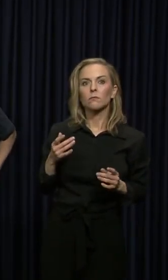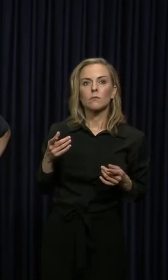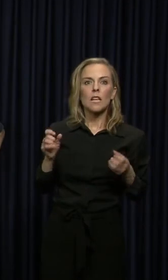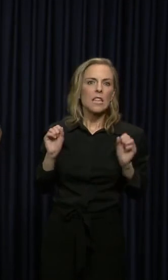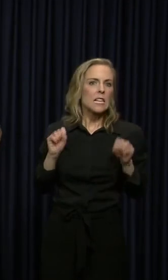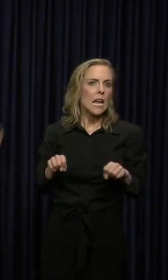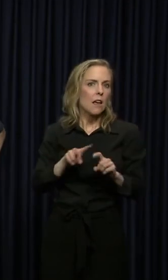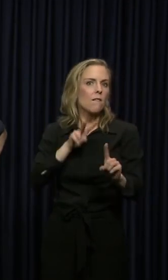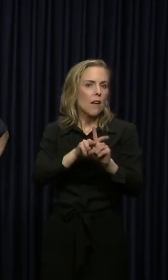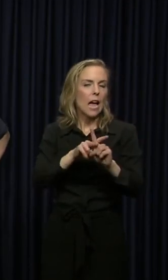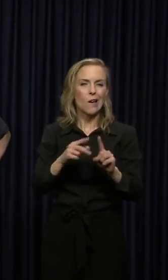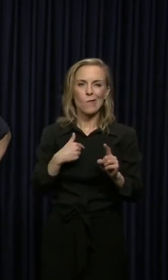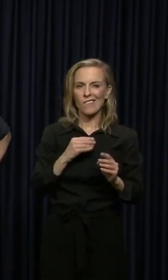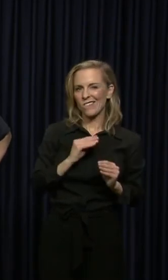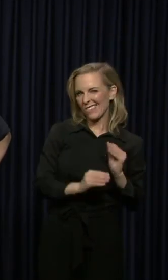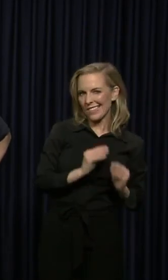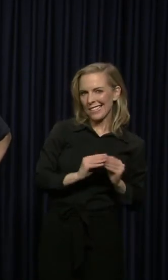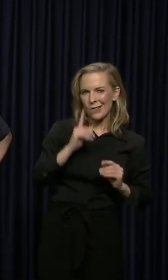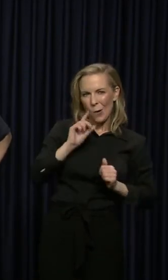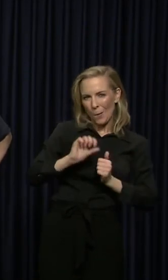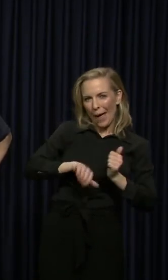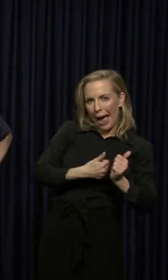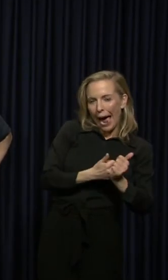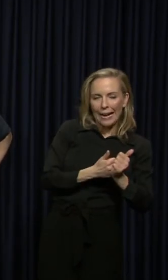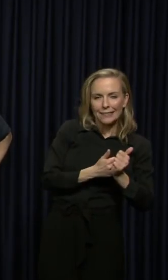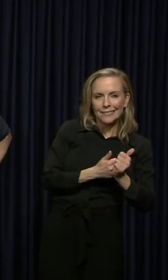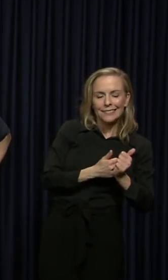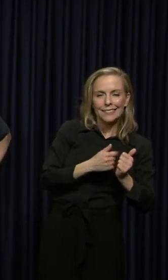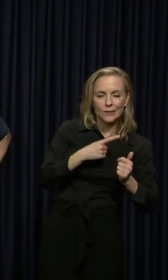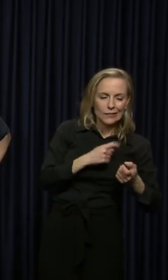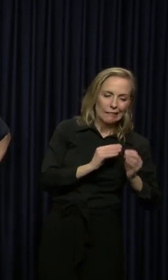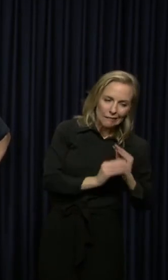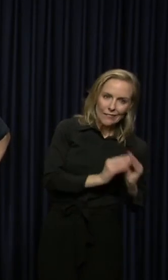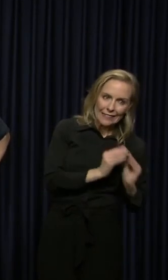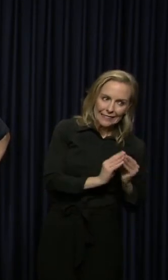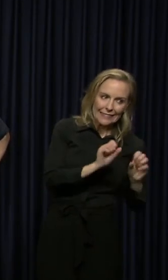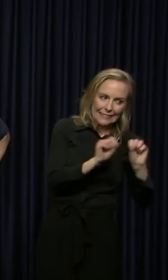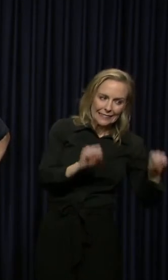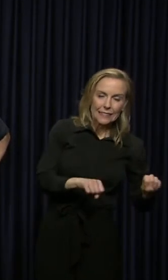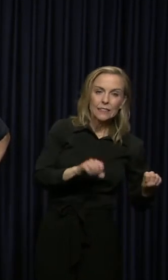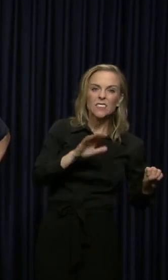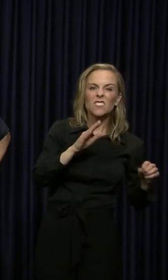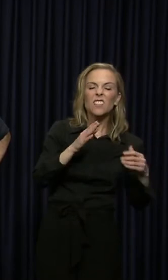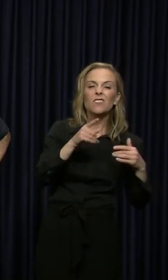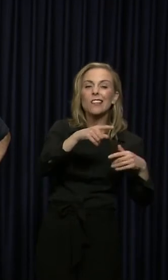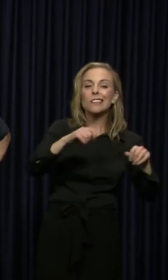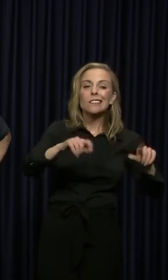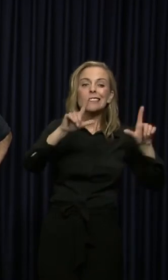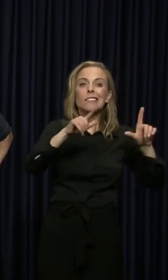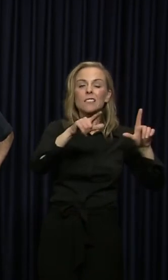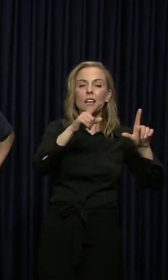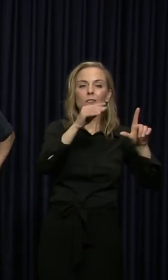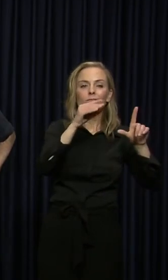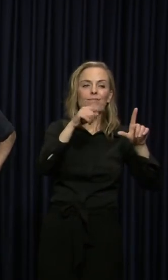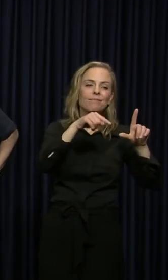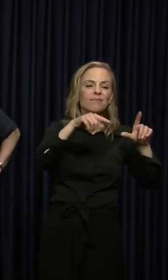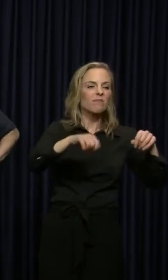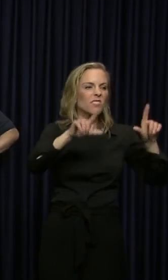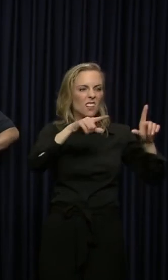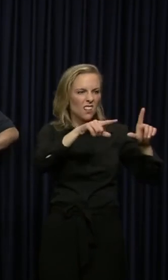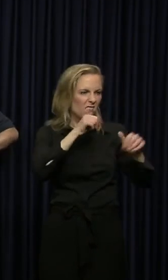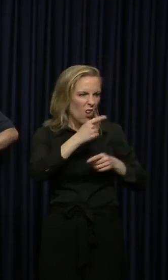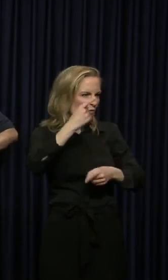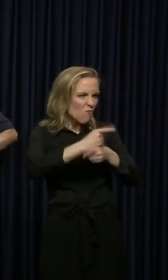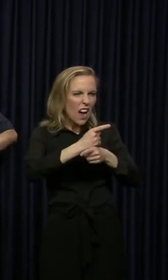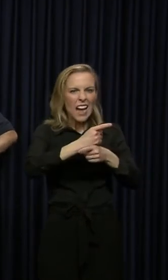able to file and we're fixing those things on the back end of the application. So even though it may tell them right now uh, that they don't have the right